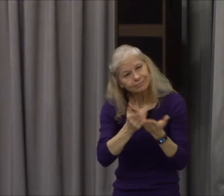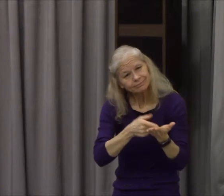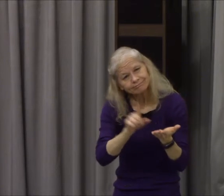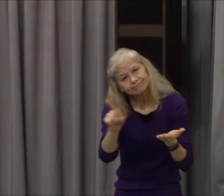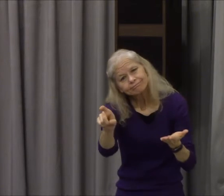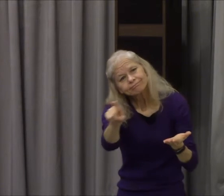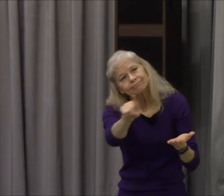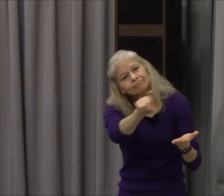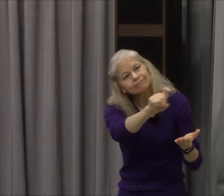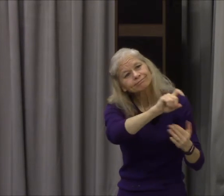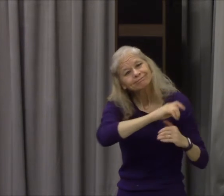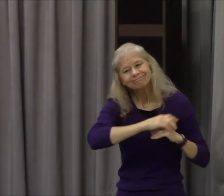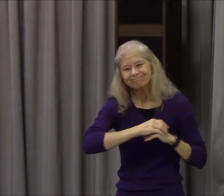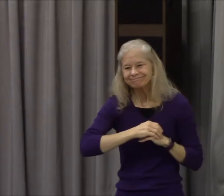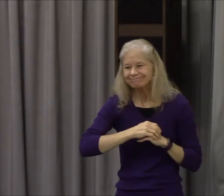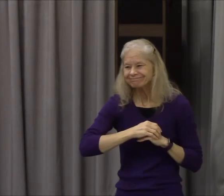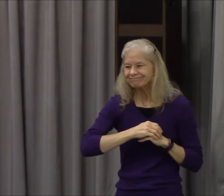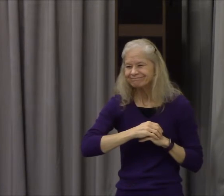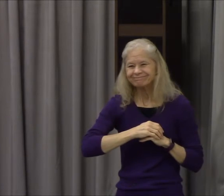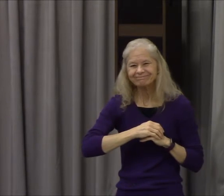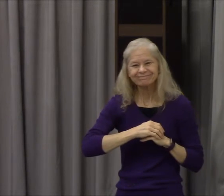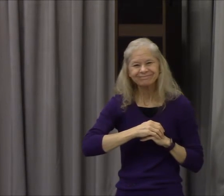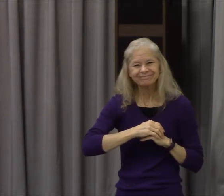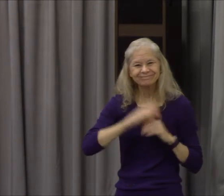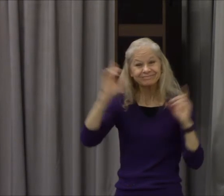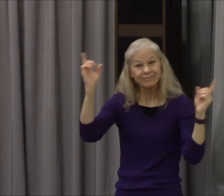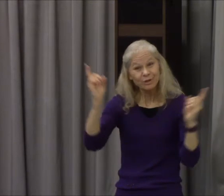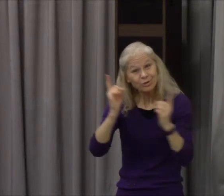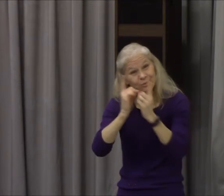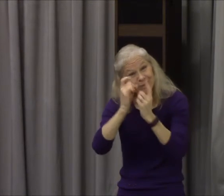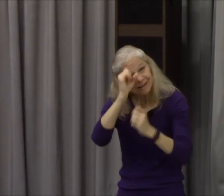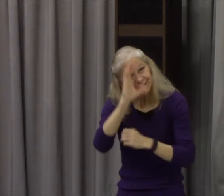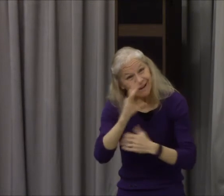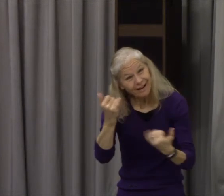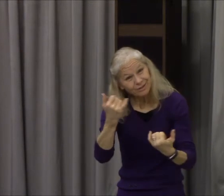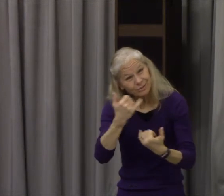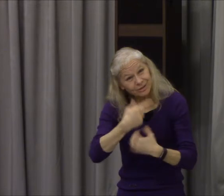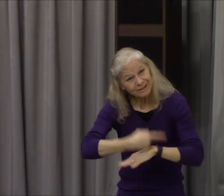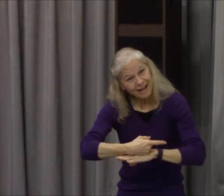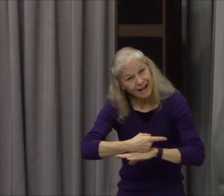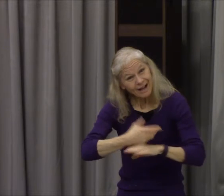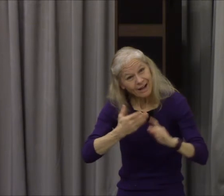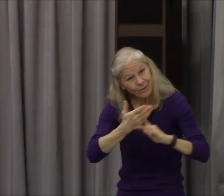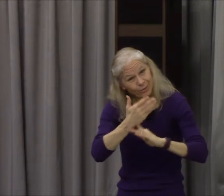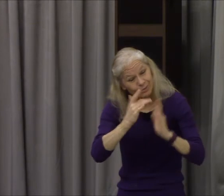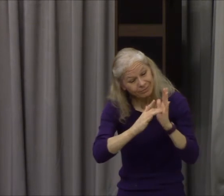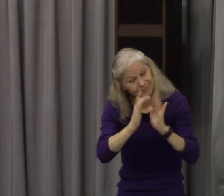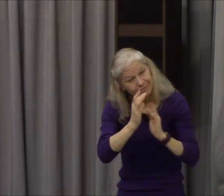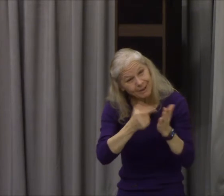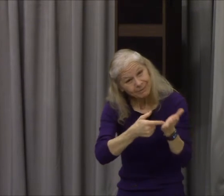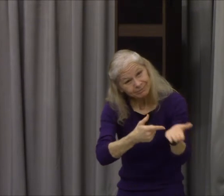can't think of anything more blessing when I'm doing my devotions you say amen with me